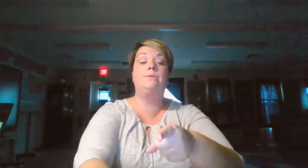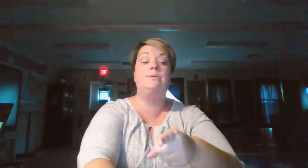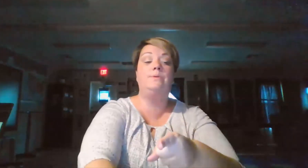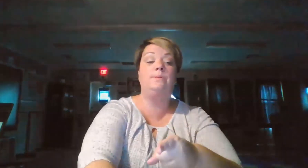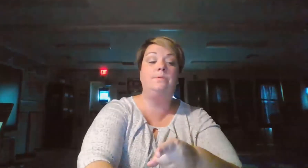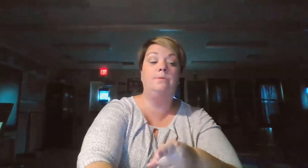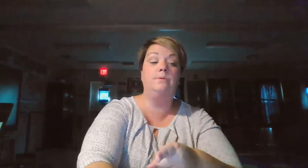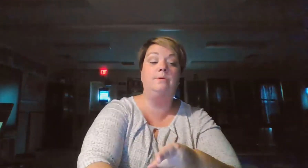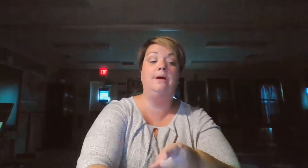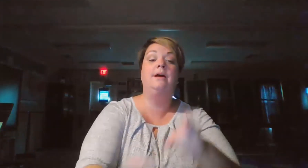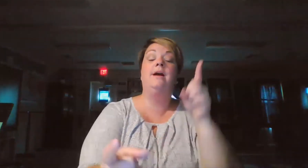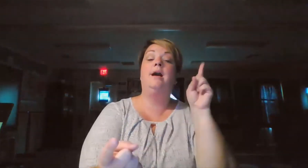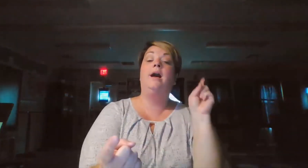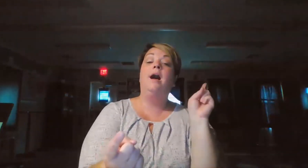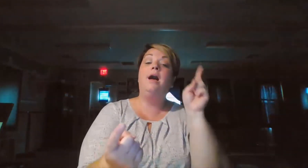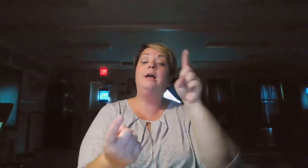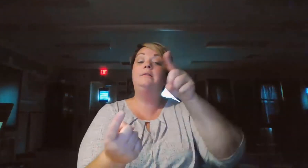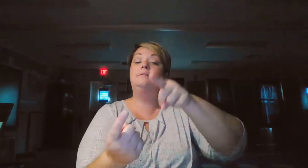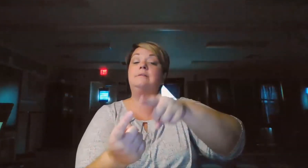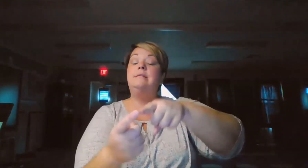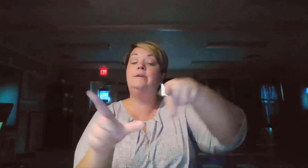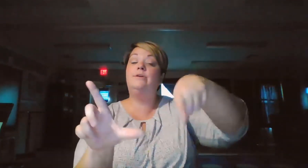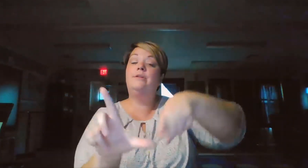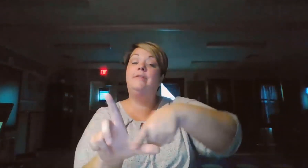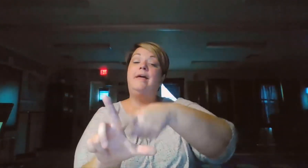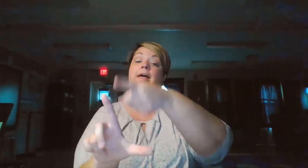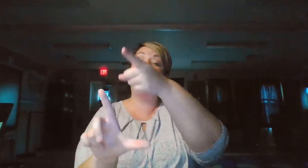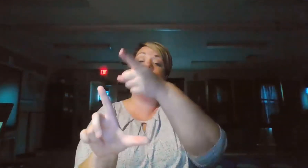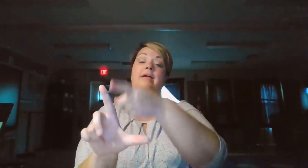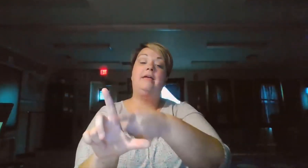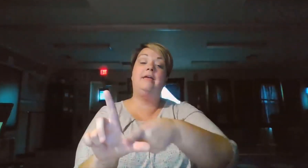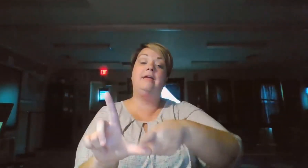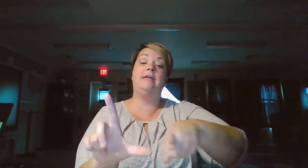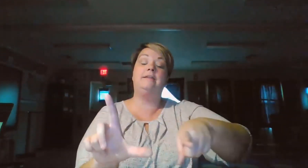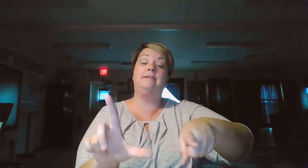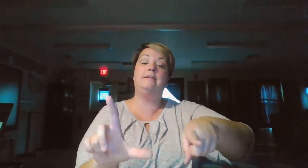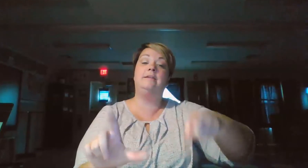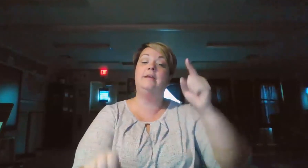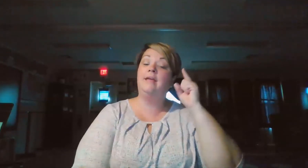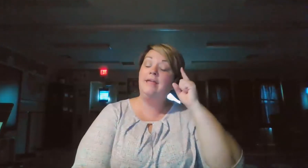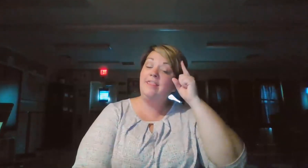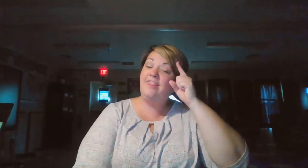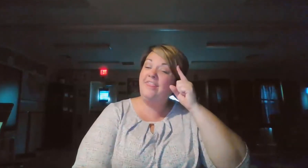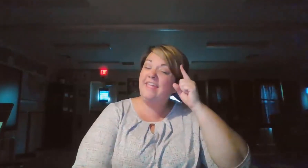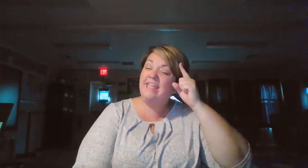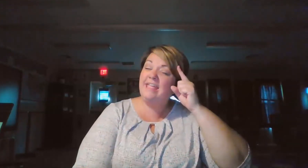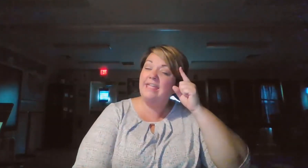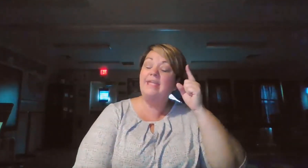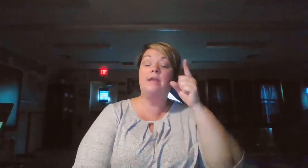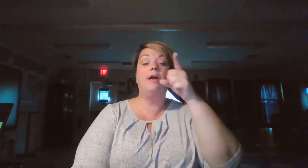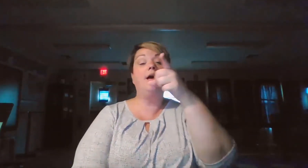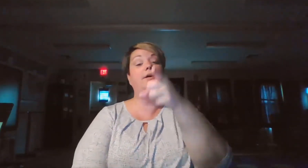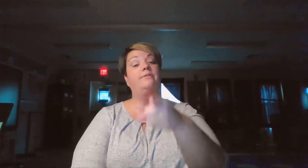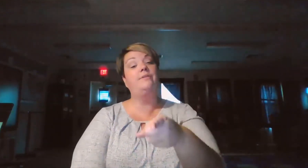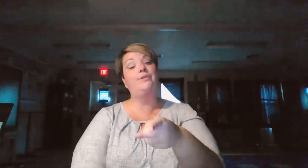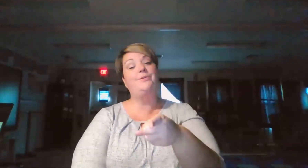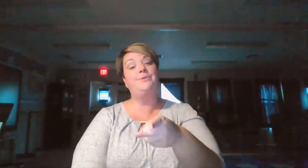until then, thinking of you.